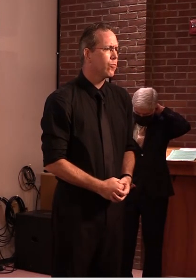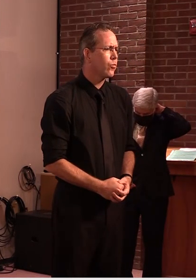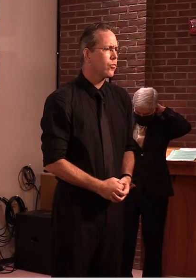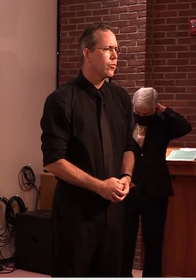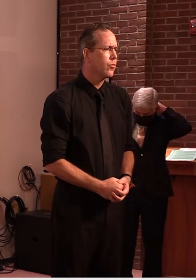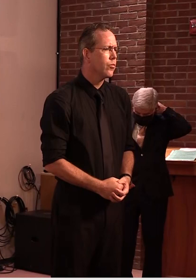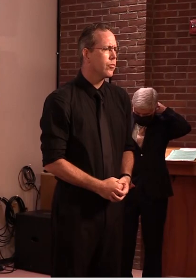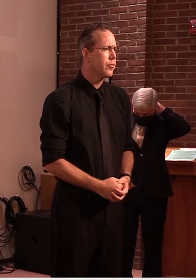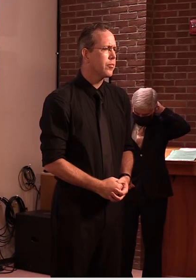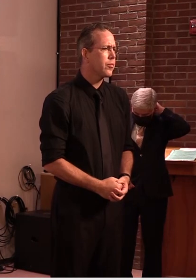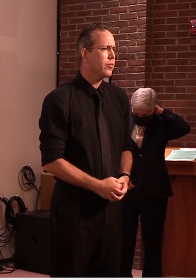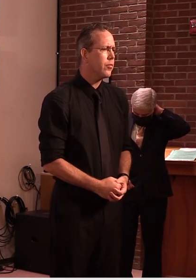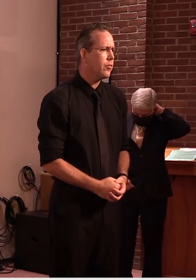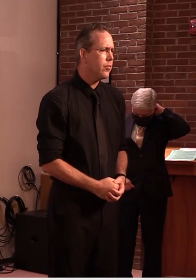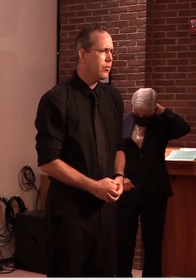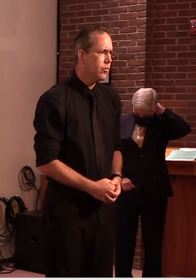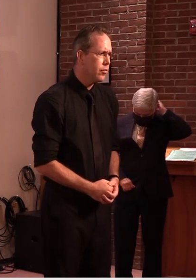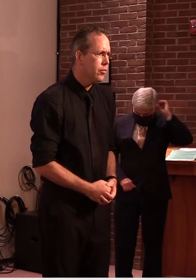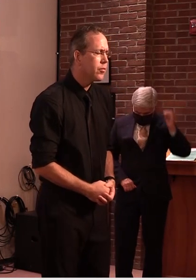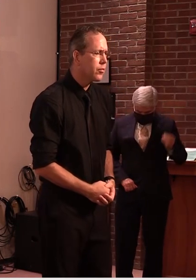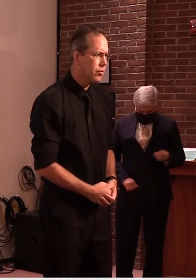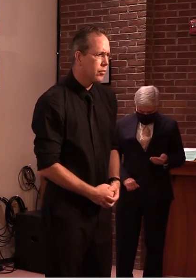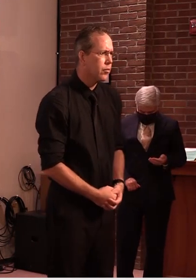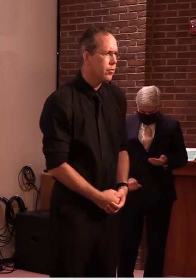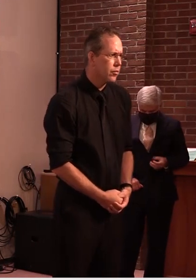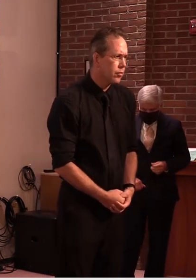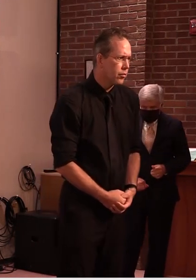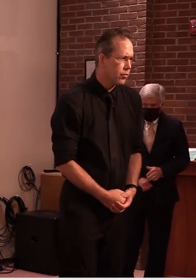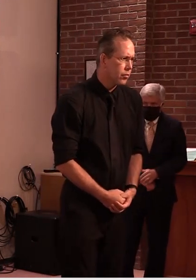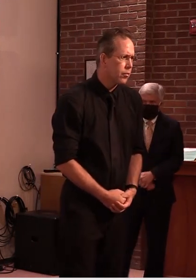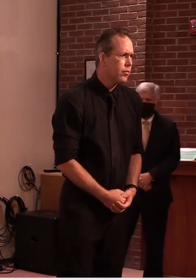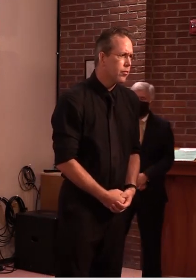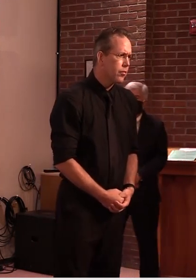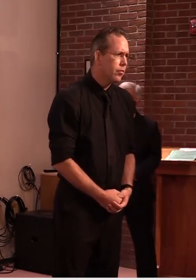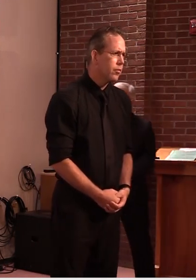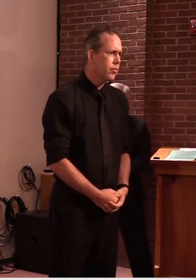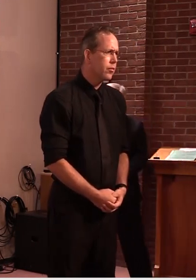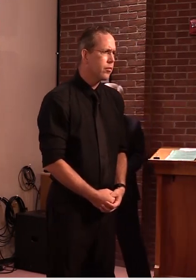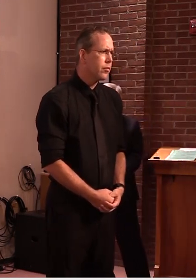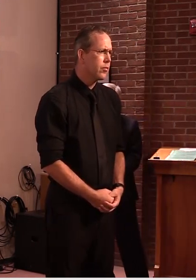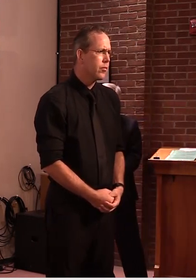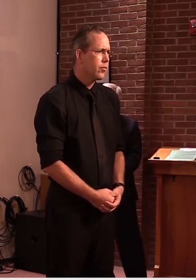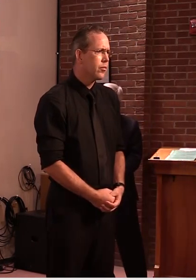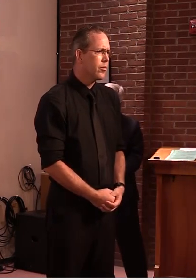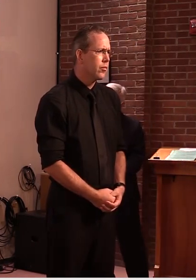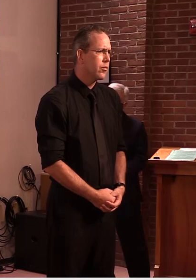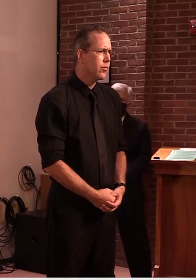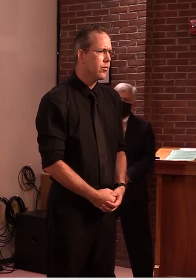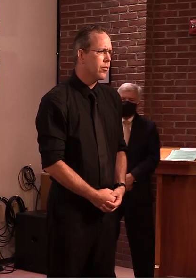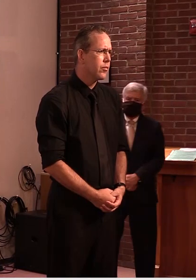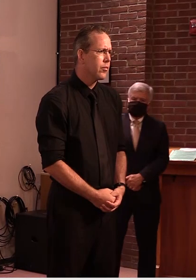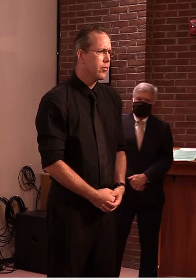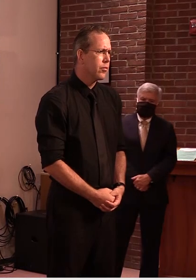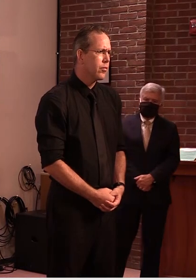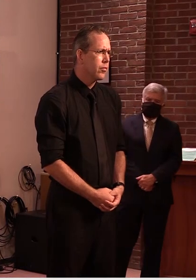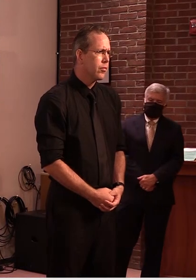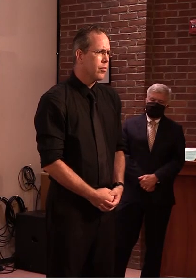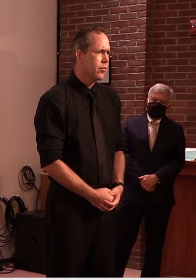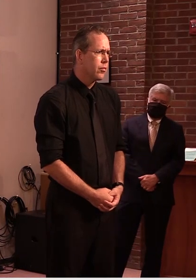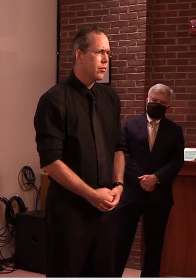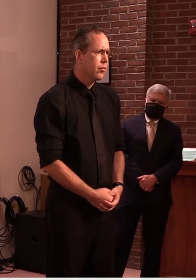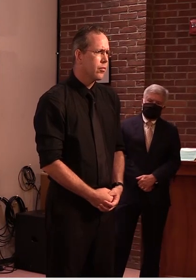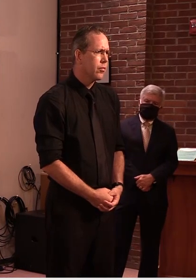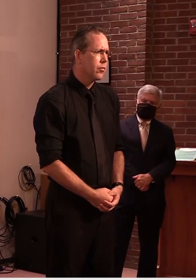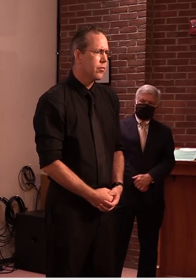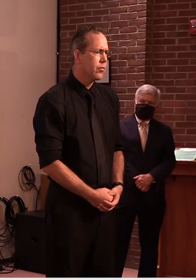i know that schools are buying and they've received some from the state but they they seem to be uncertain about the numbers that they'll use over the course